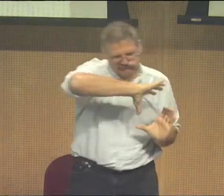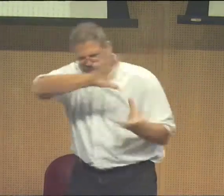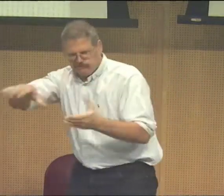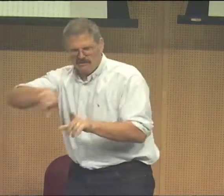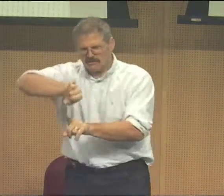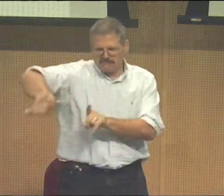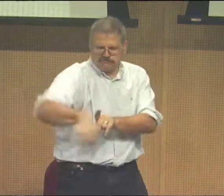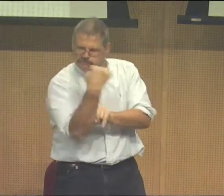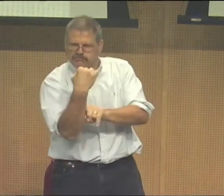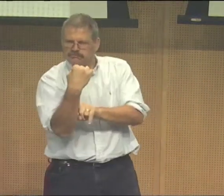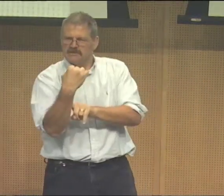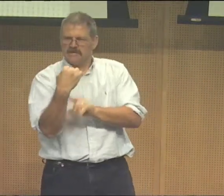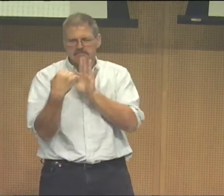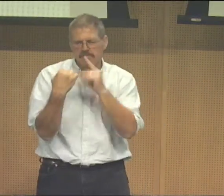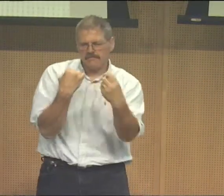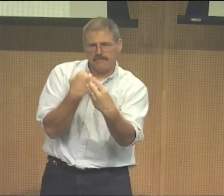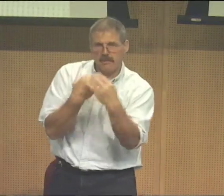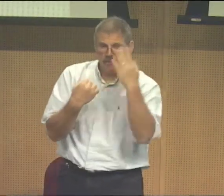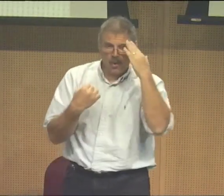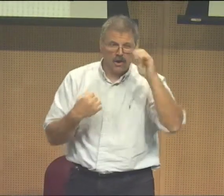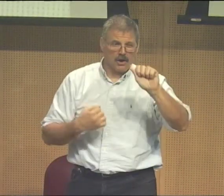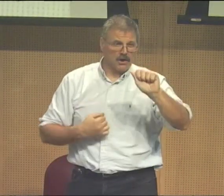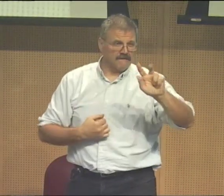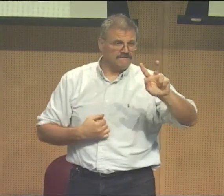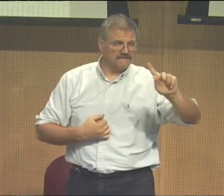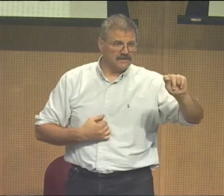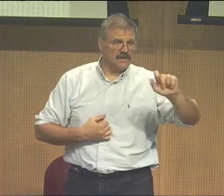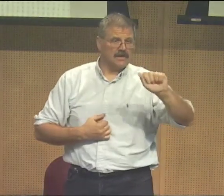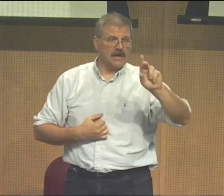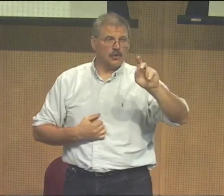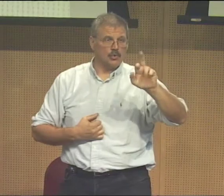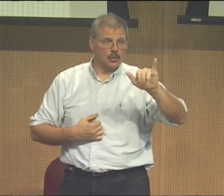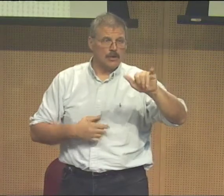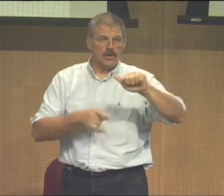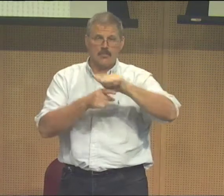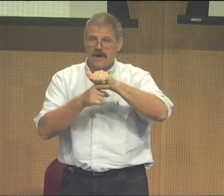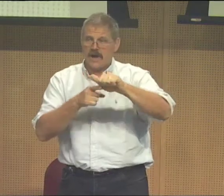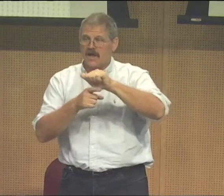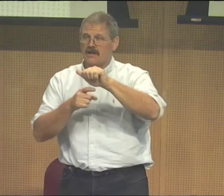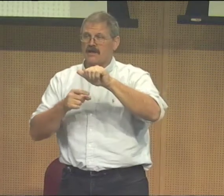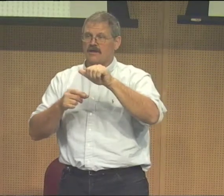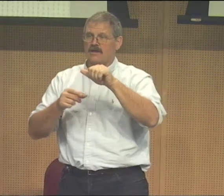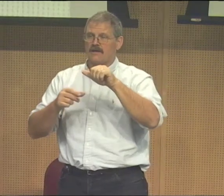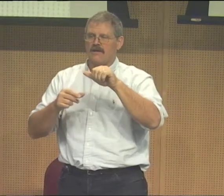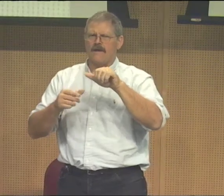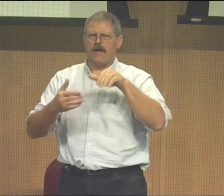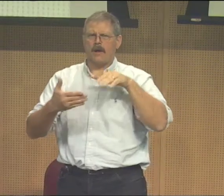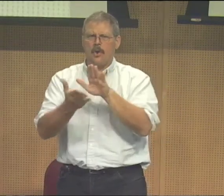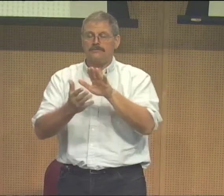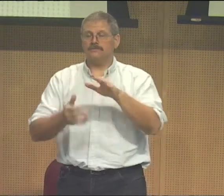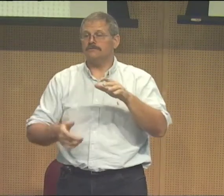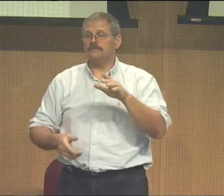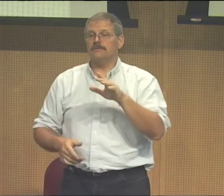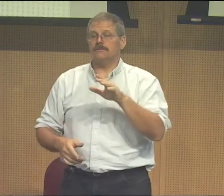just the same, they're actually worse. Now we take a deaf child, and we in vitro, we